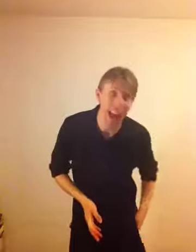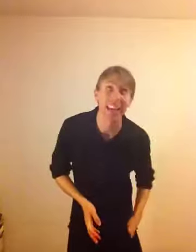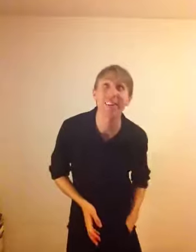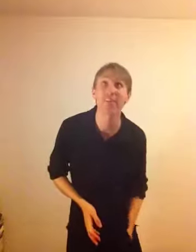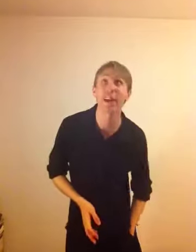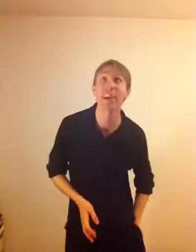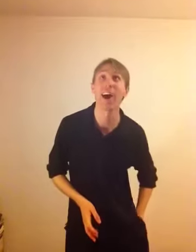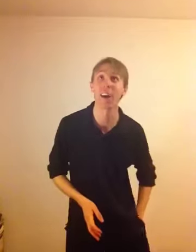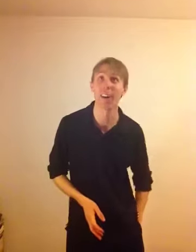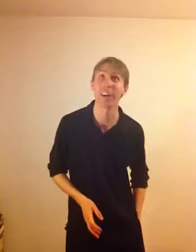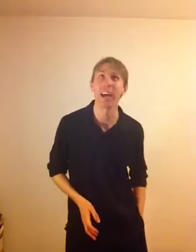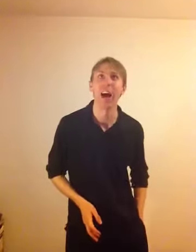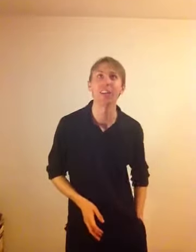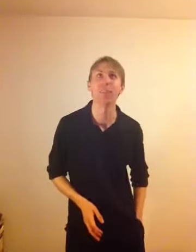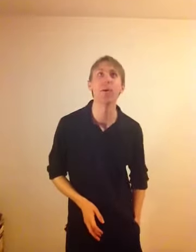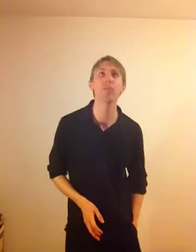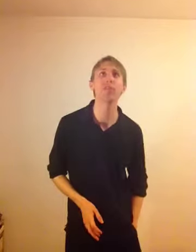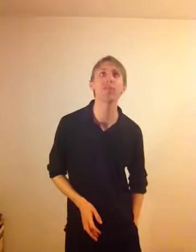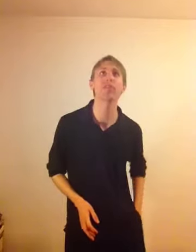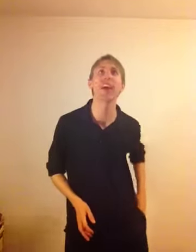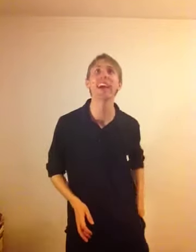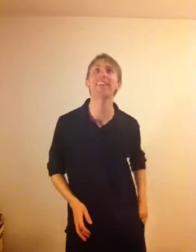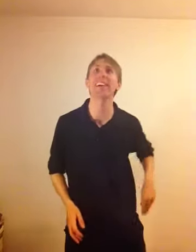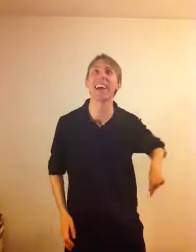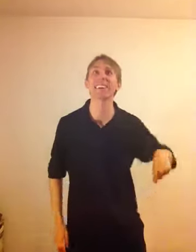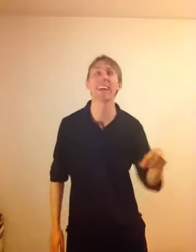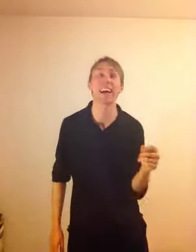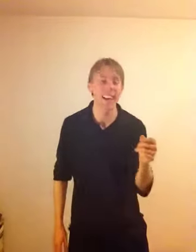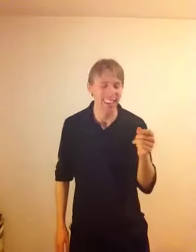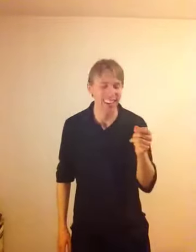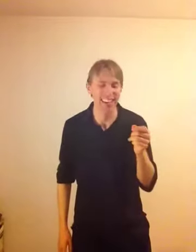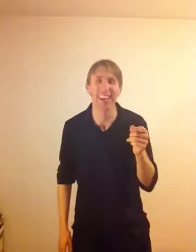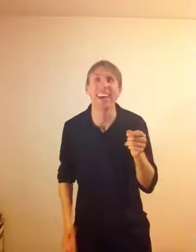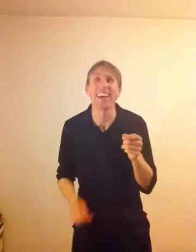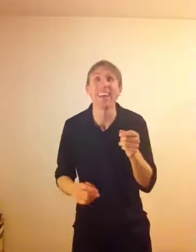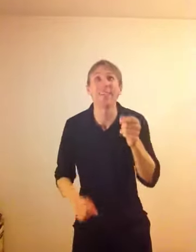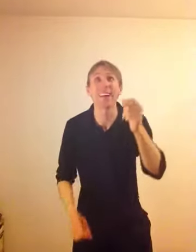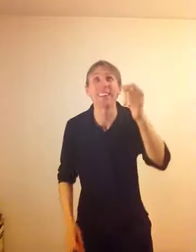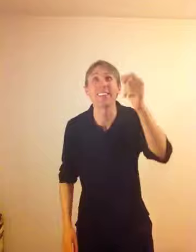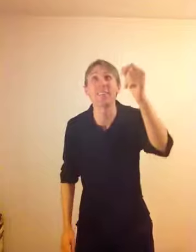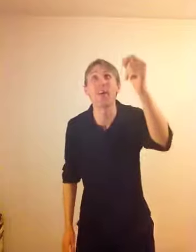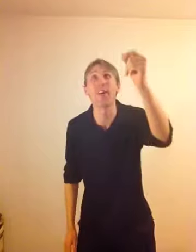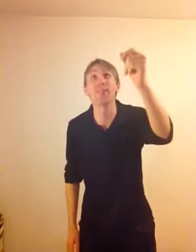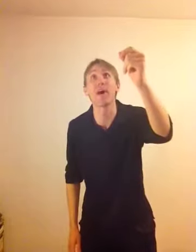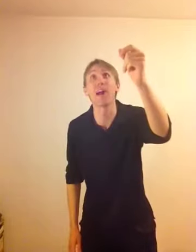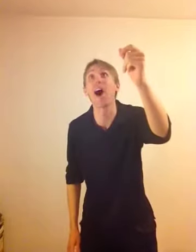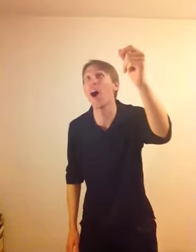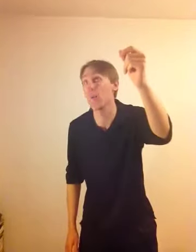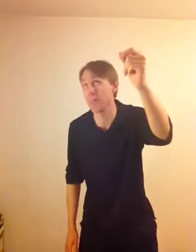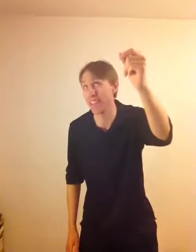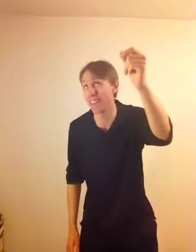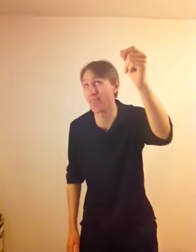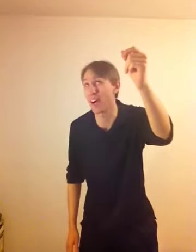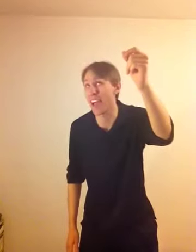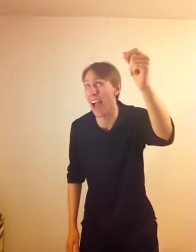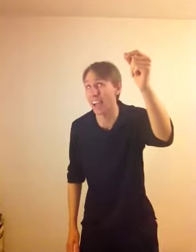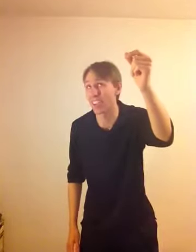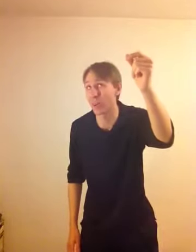Here's my card. I suppose you could say that inventing's more of my hobby than my actual